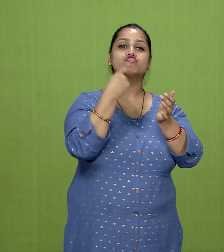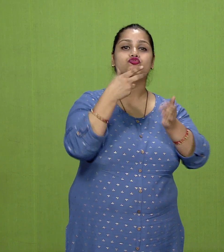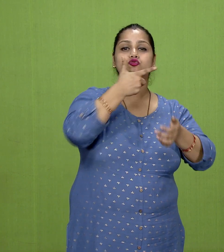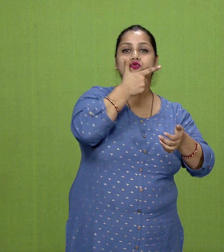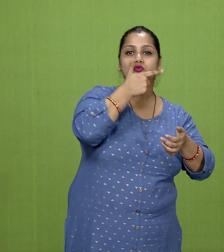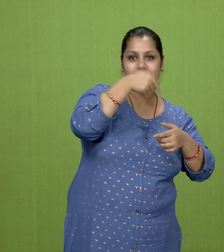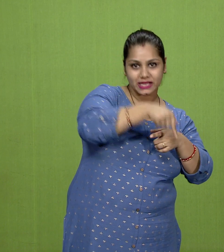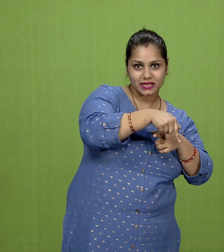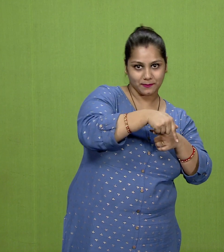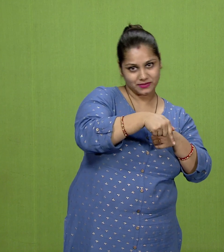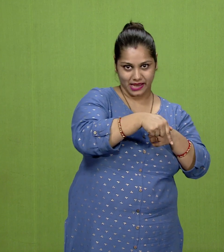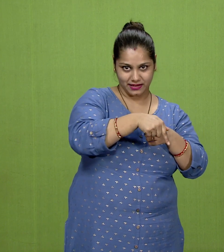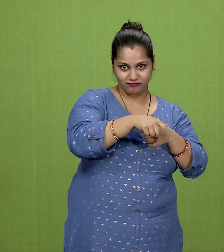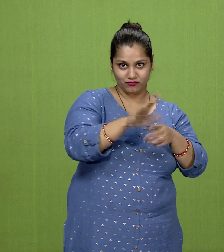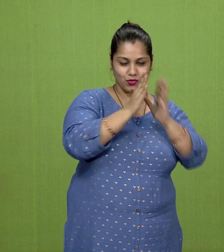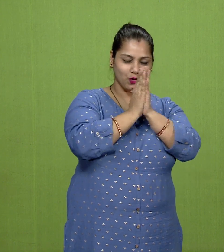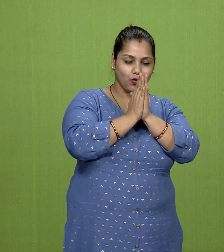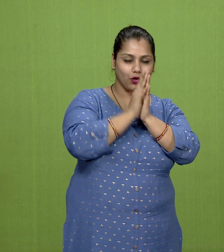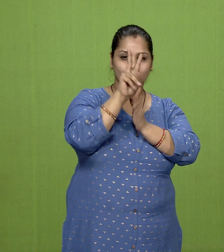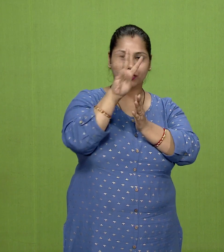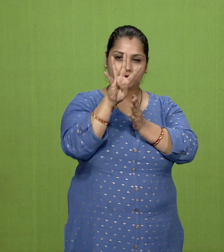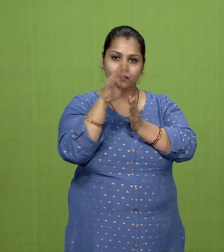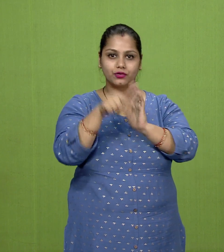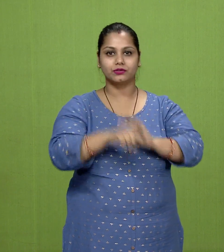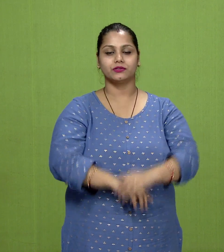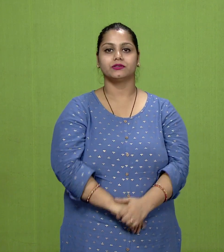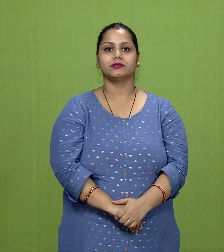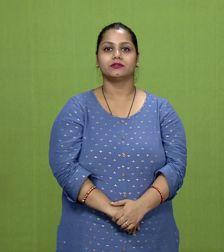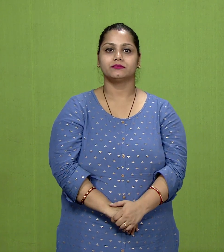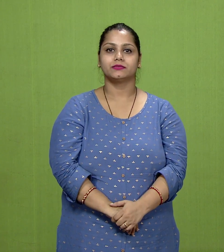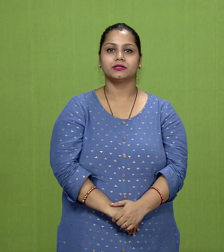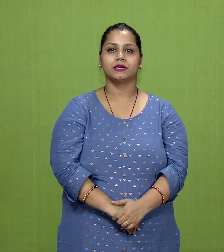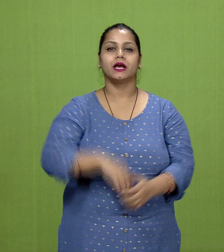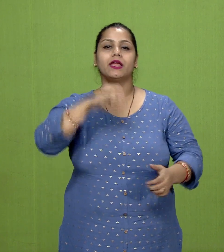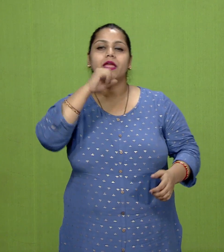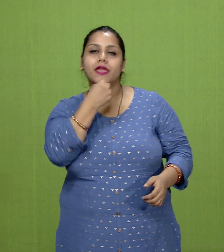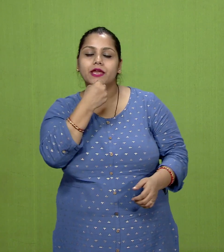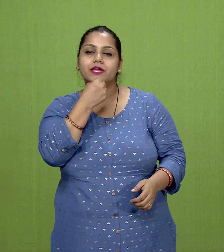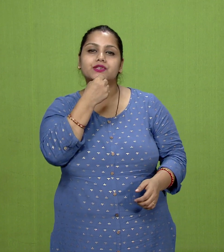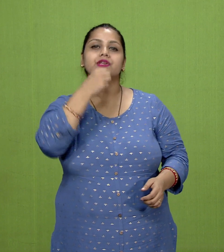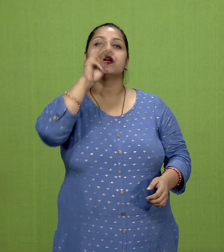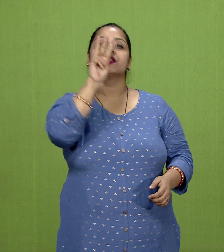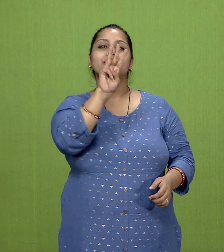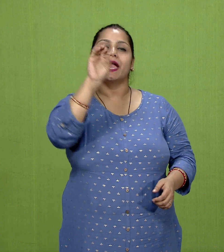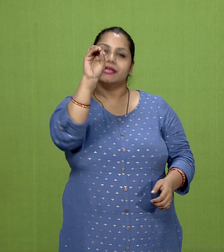at the age of 30 years